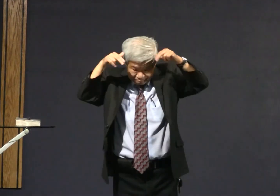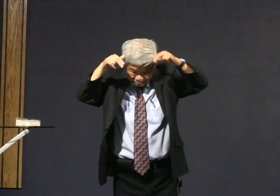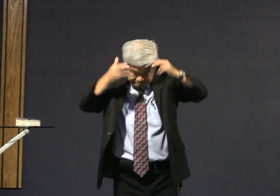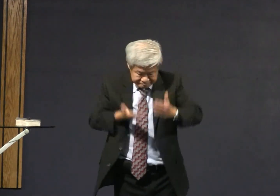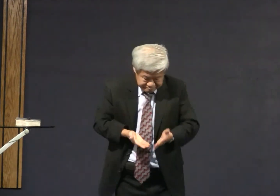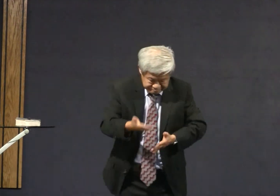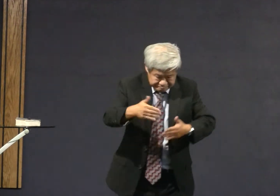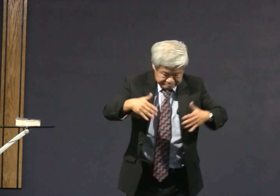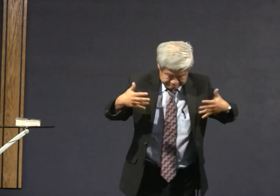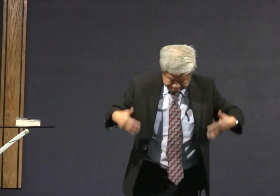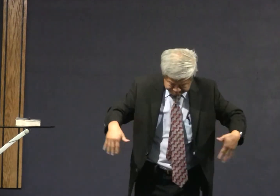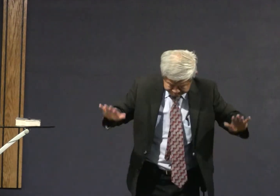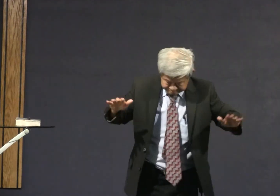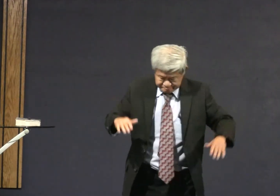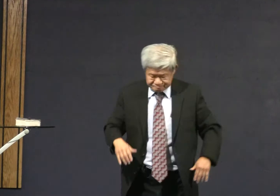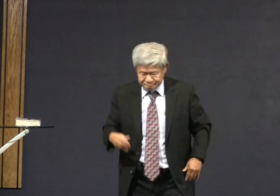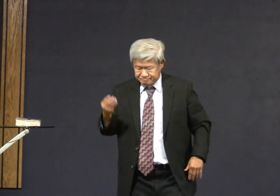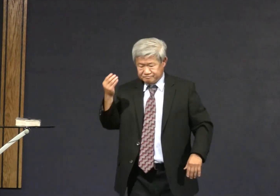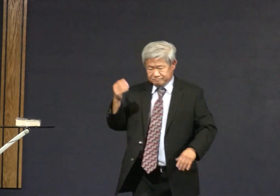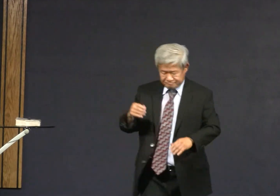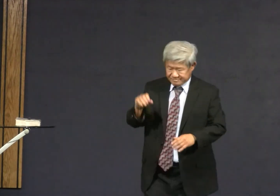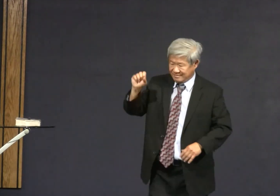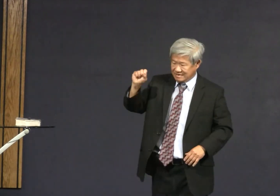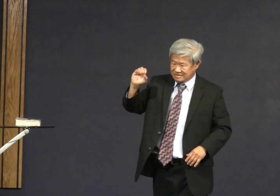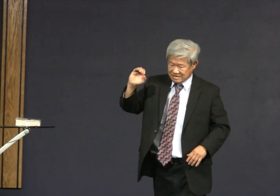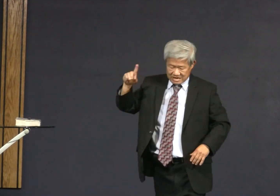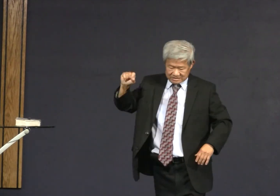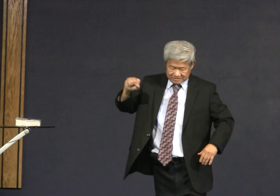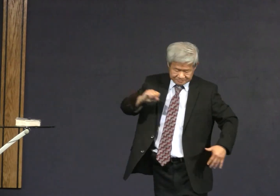the man who sowed seeds